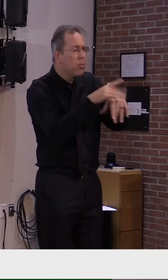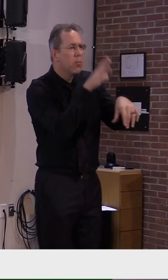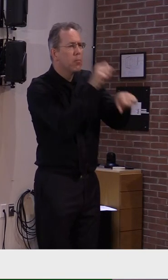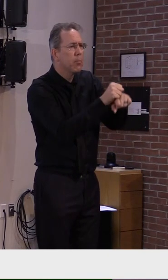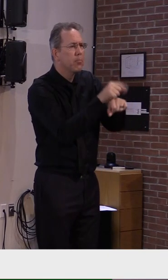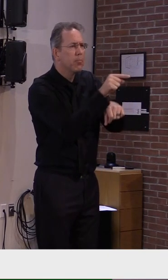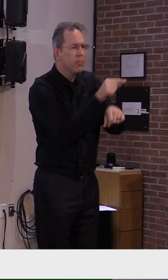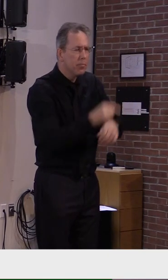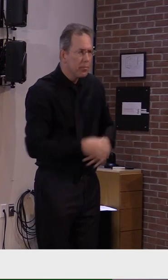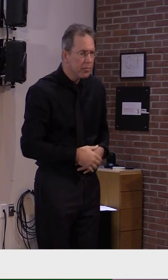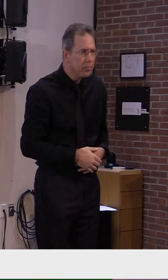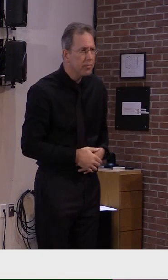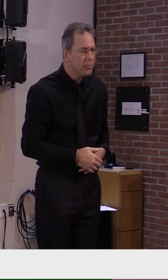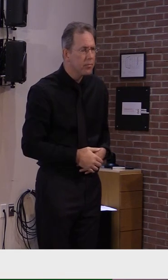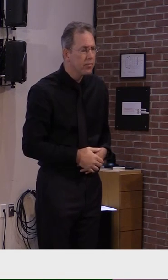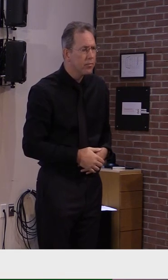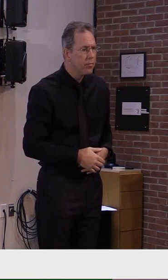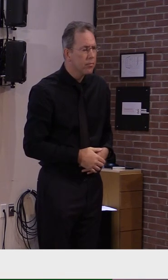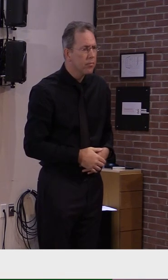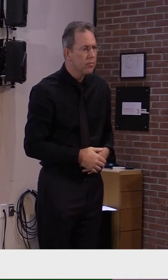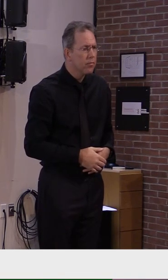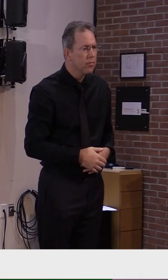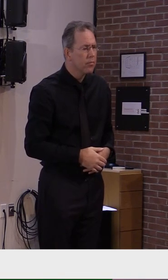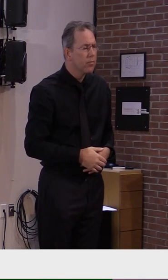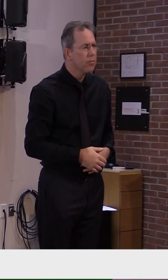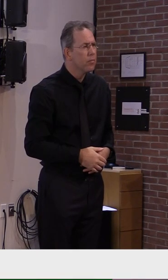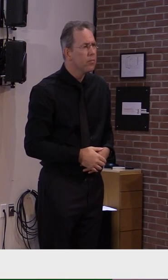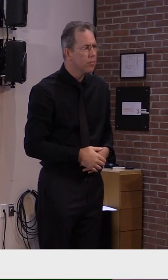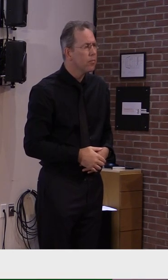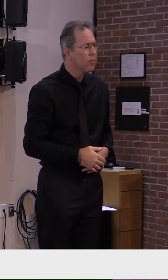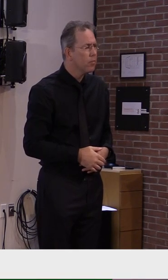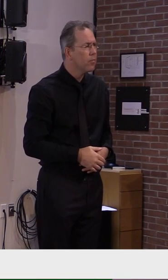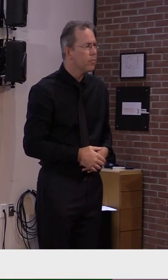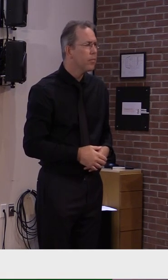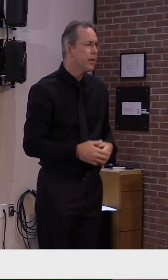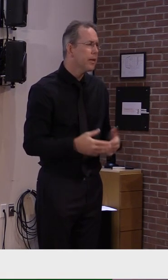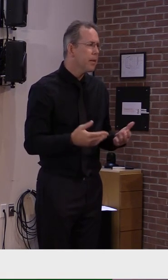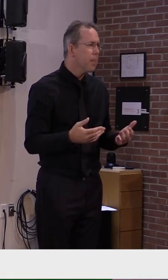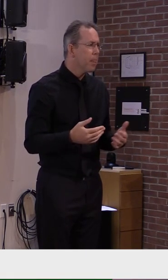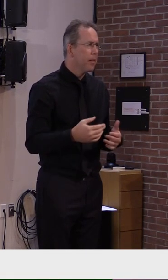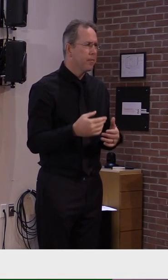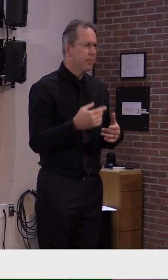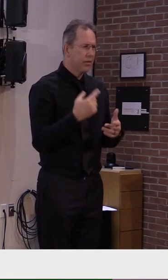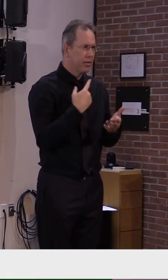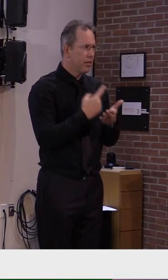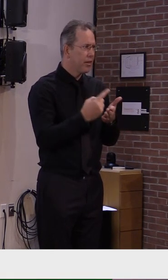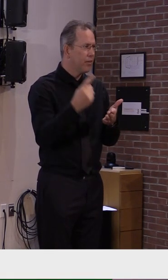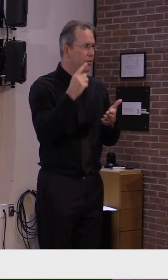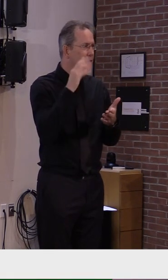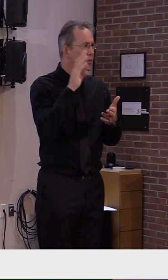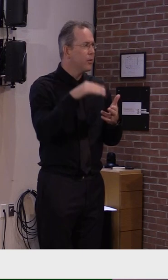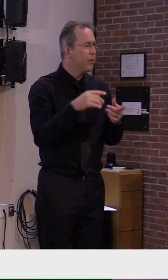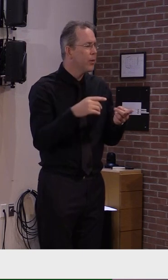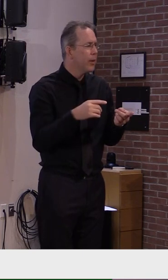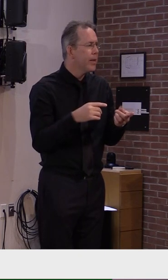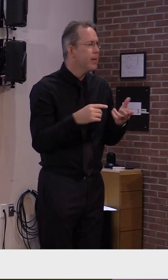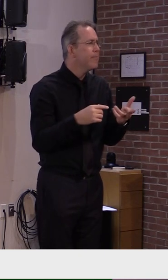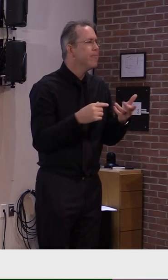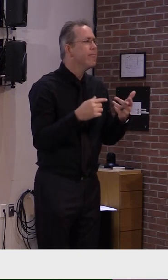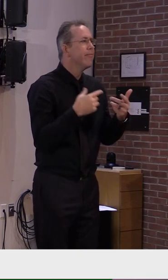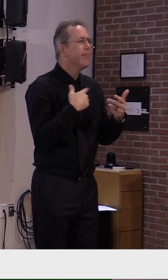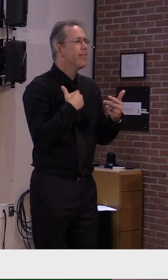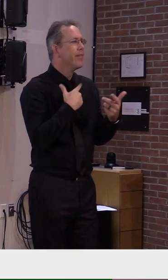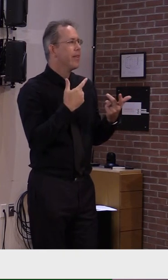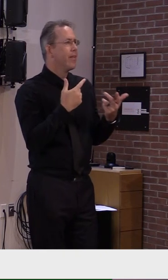building it as, I used the airplane analogy last week, we're building that now, that capacity.